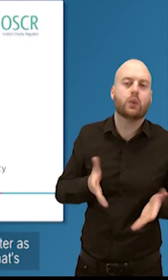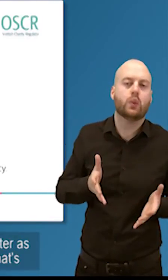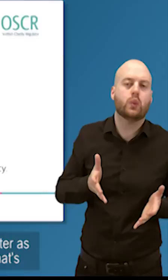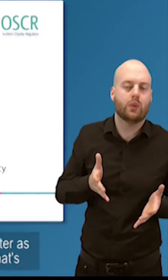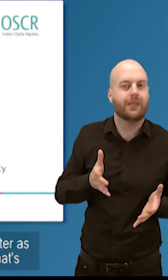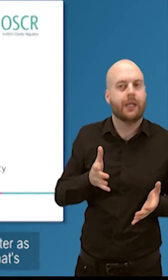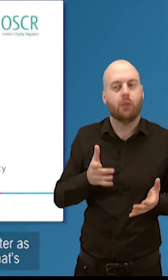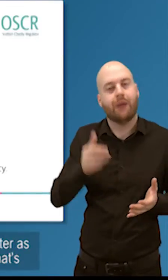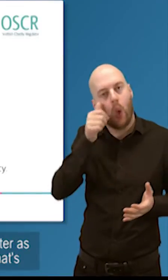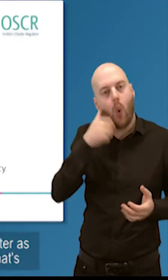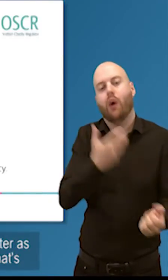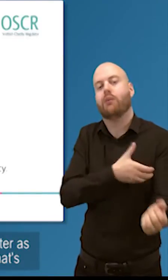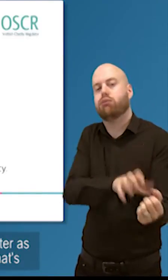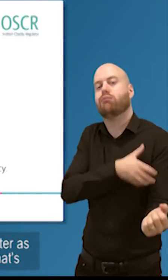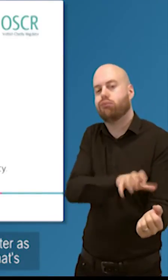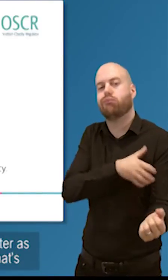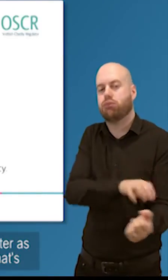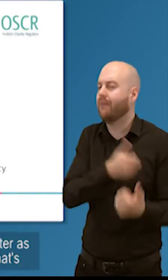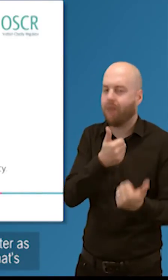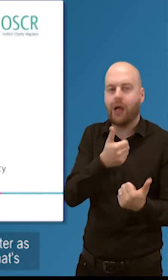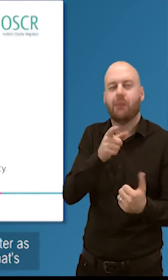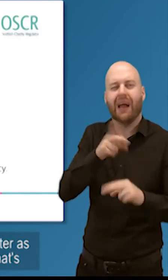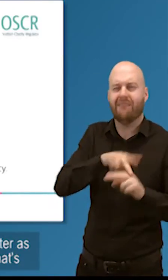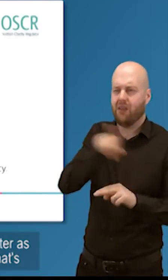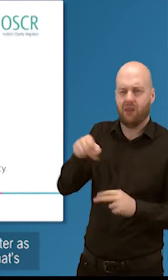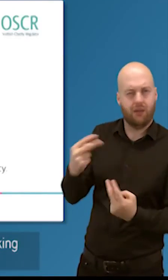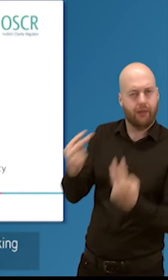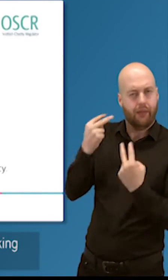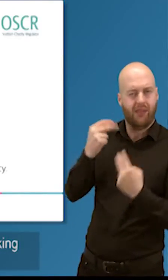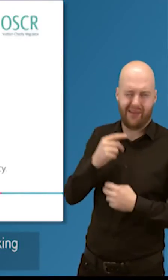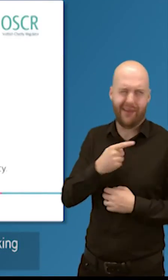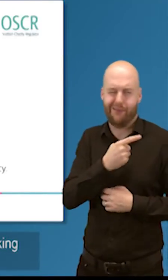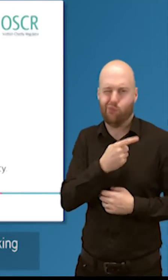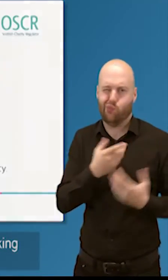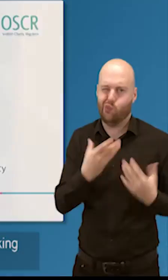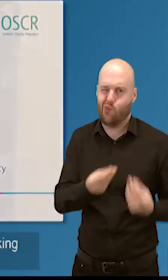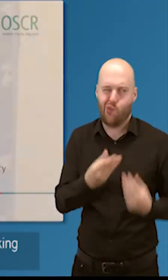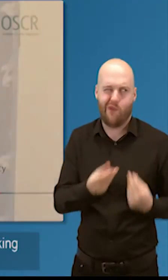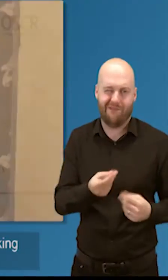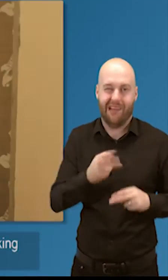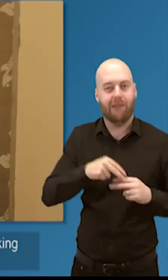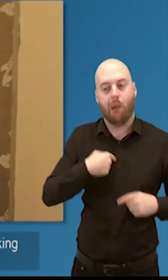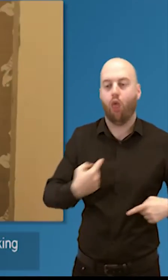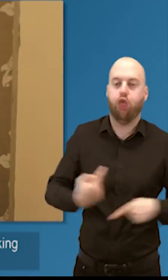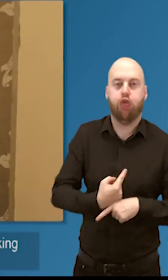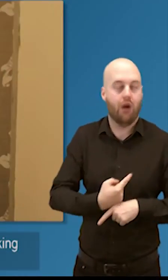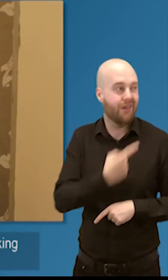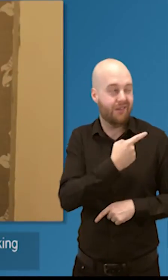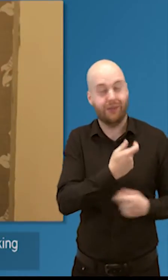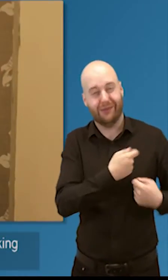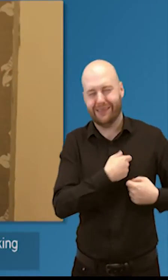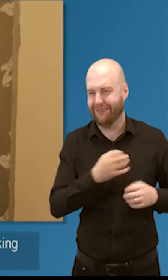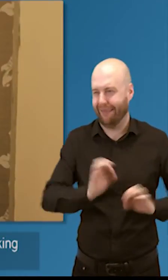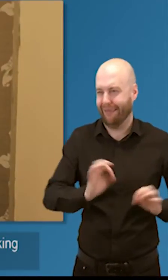and make the register as good a tool as possible for transparency and that's something that we we're working on and working with government